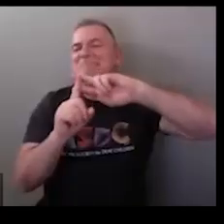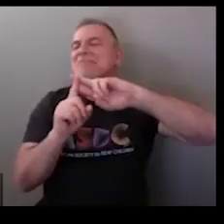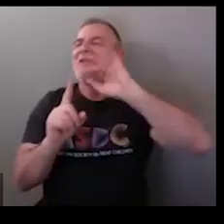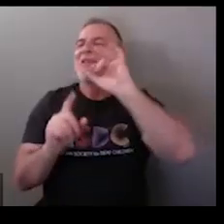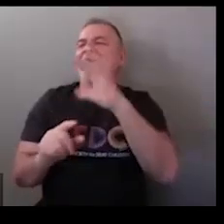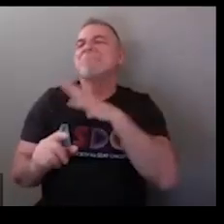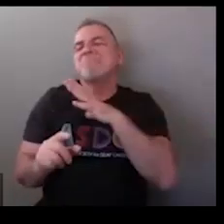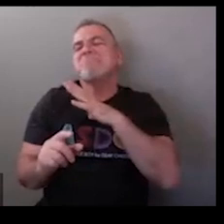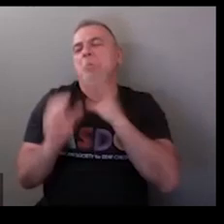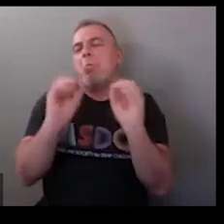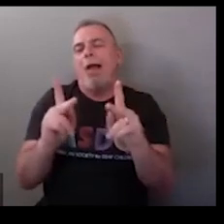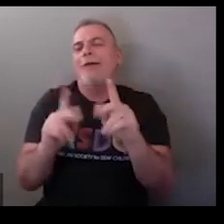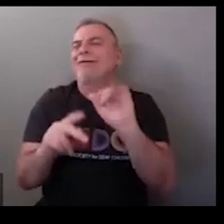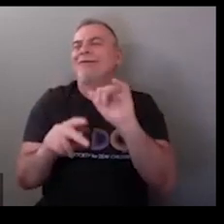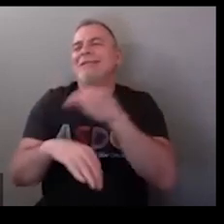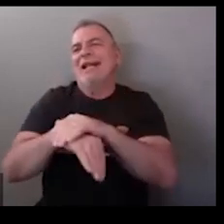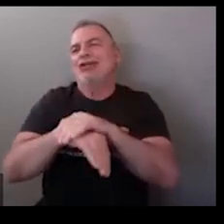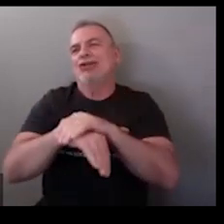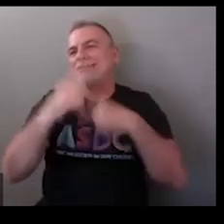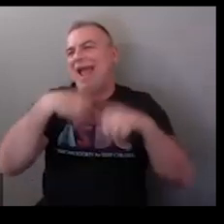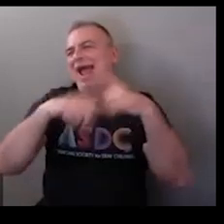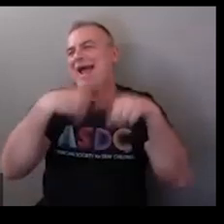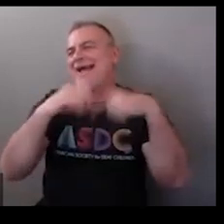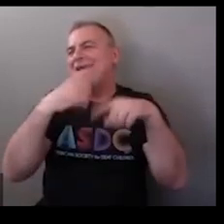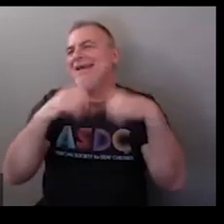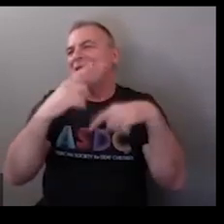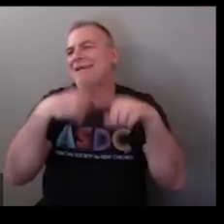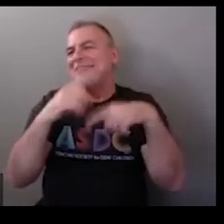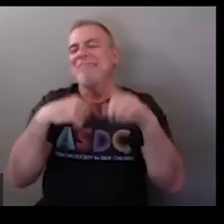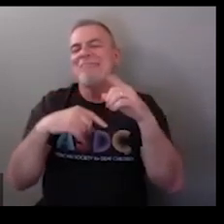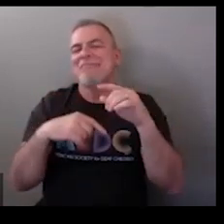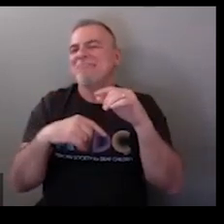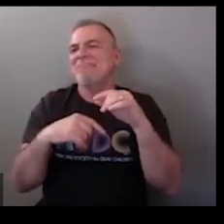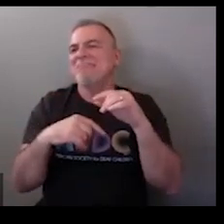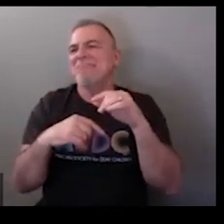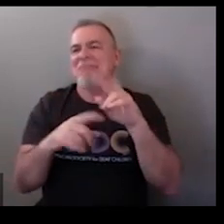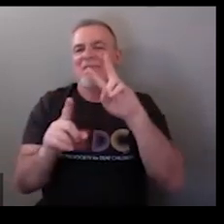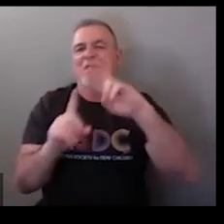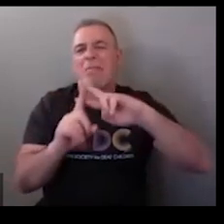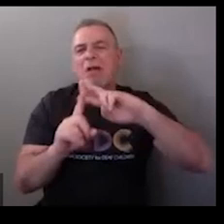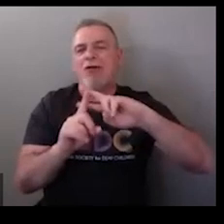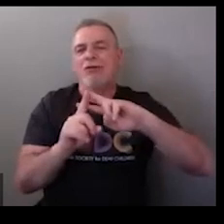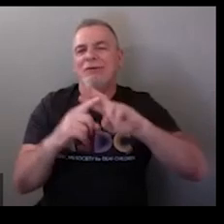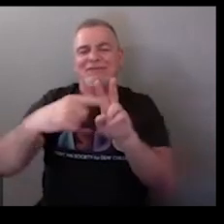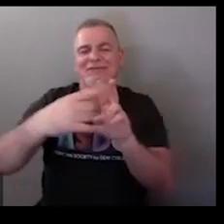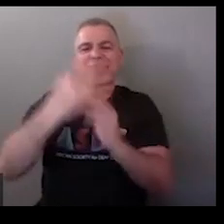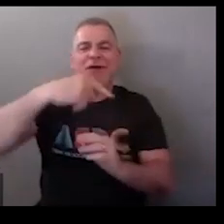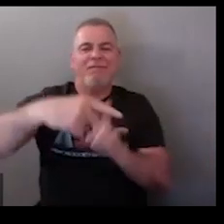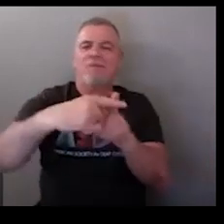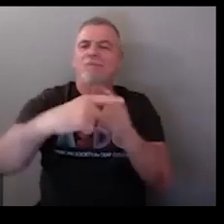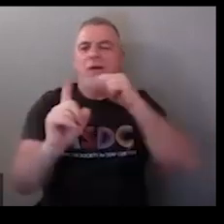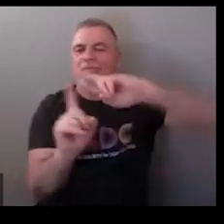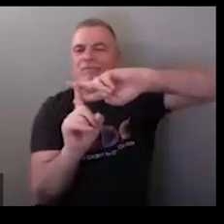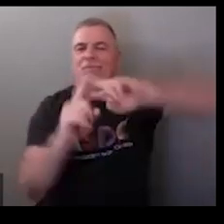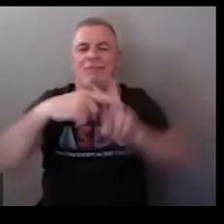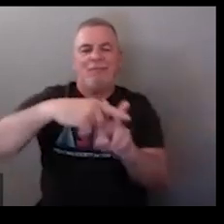yeah you'll see that sometimes that's okay that's more of an english sign so it's more of a pigeon hybrid but you will see